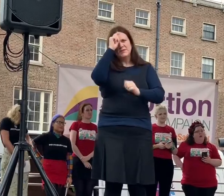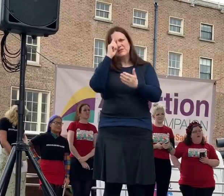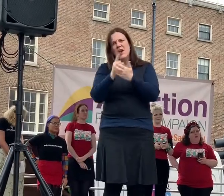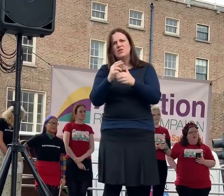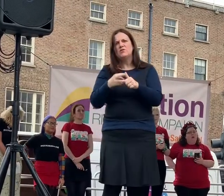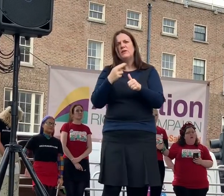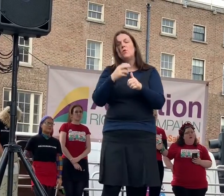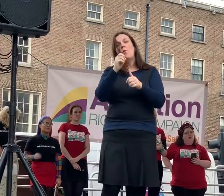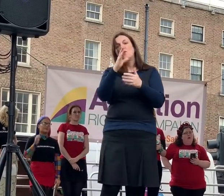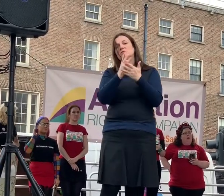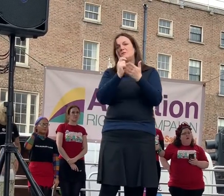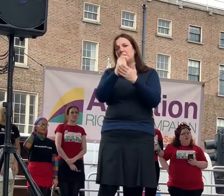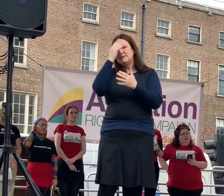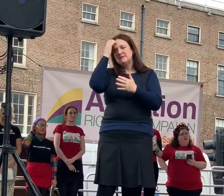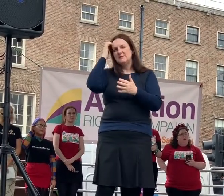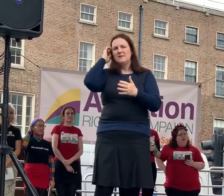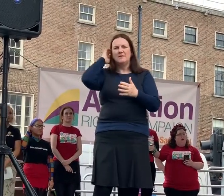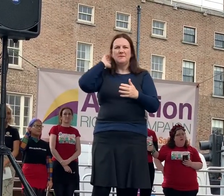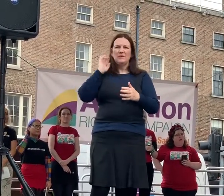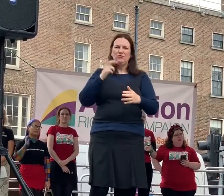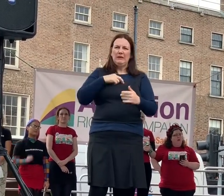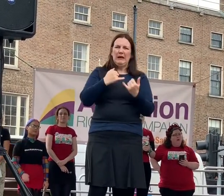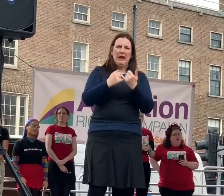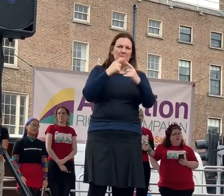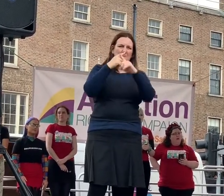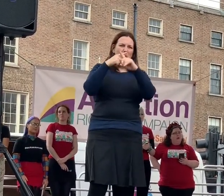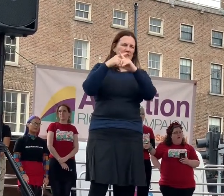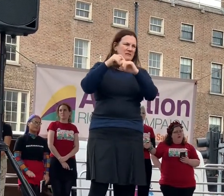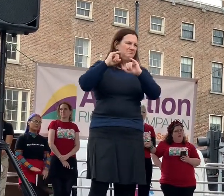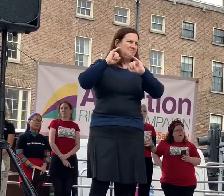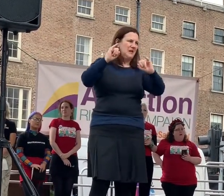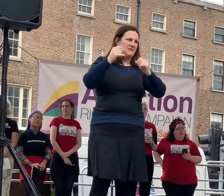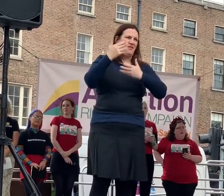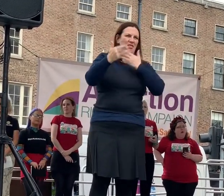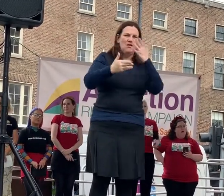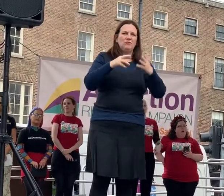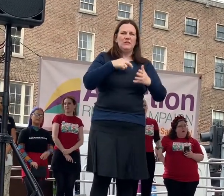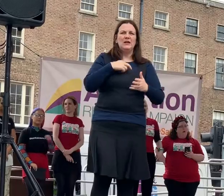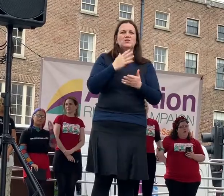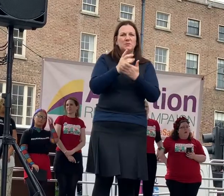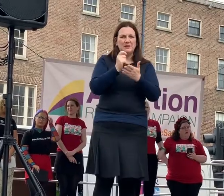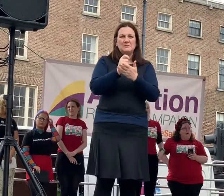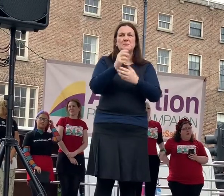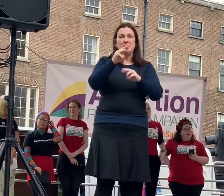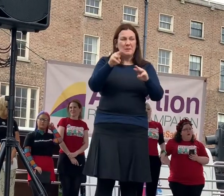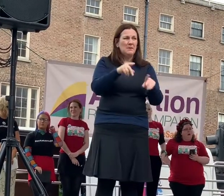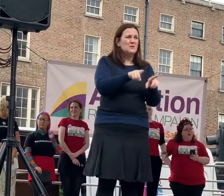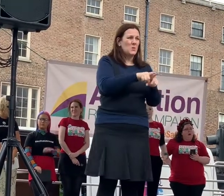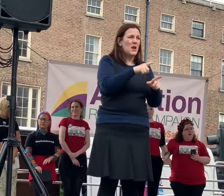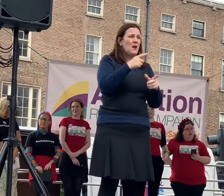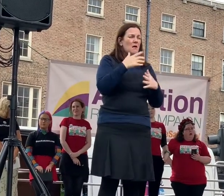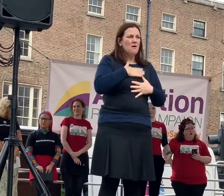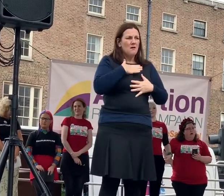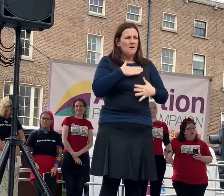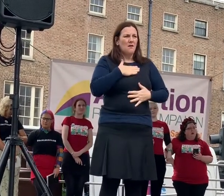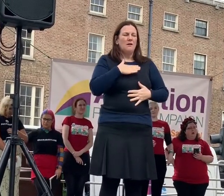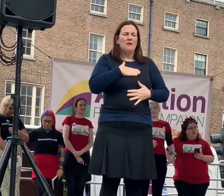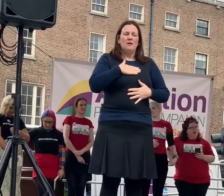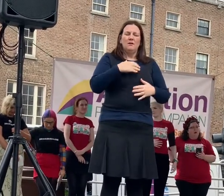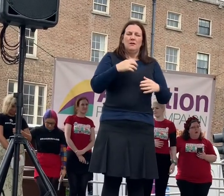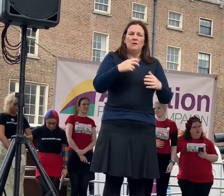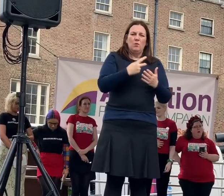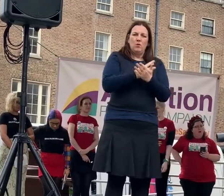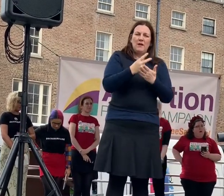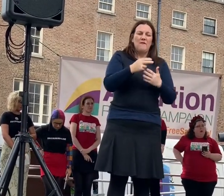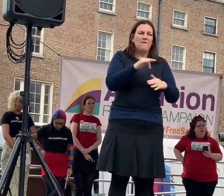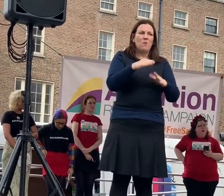vitriol, whose hearts still remember the heaviness for people who gave their traumas, their vulnerabilities and their voices